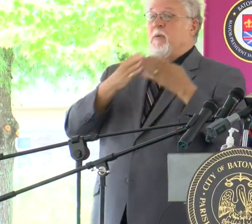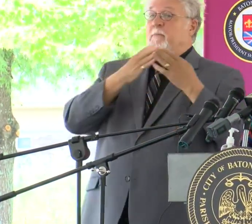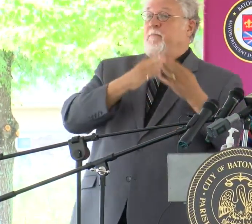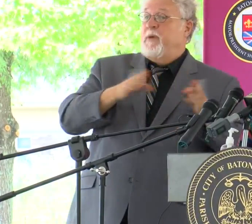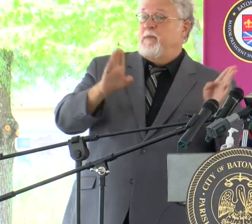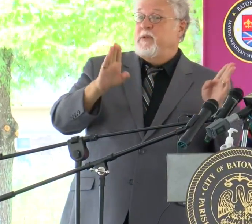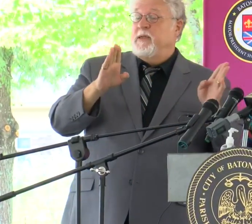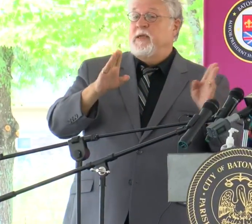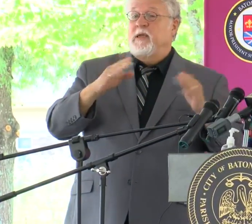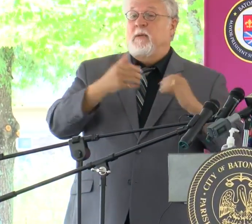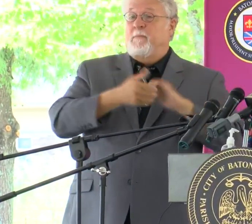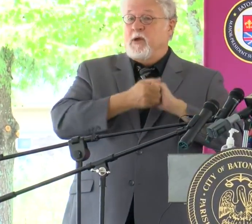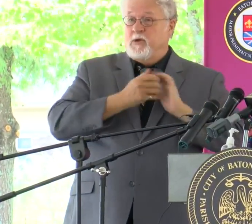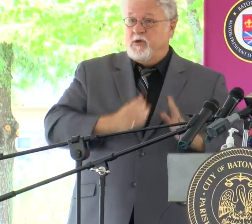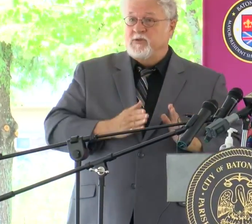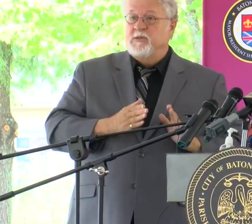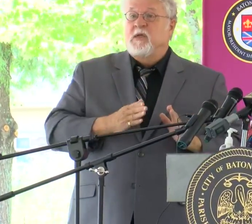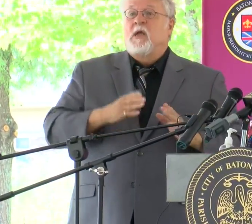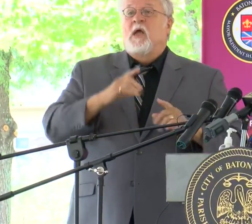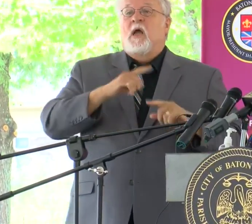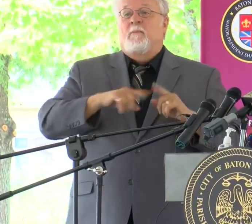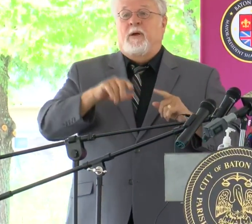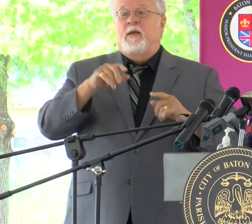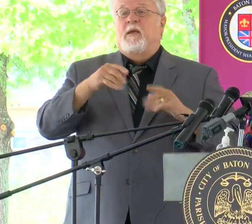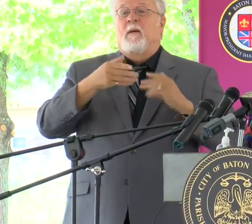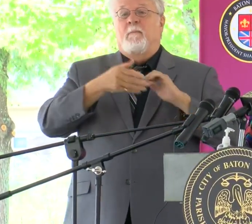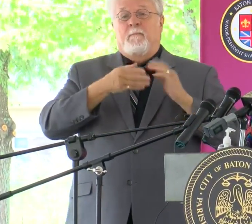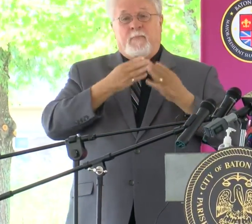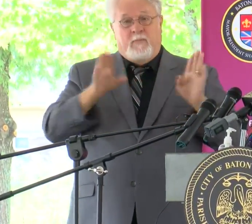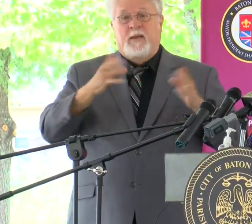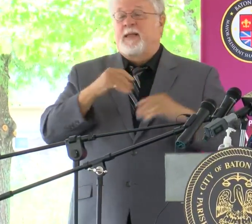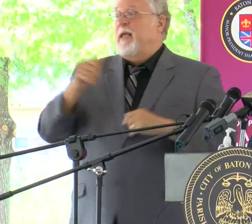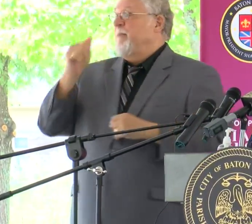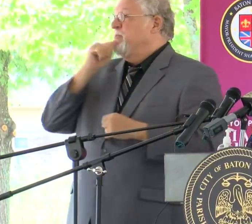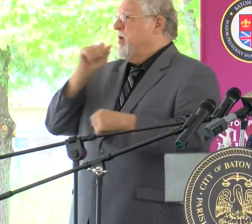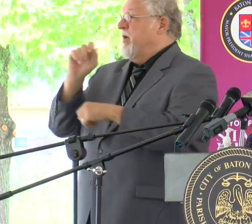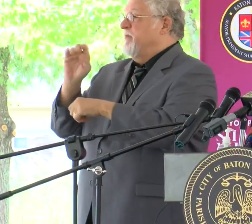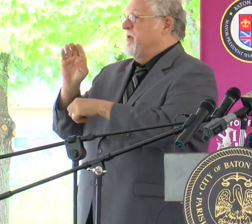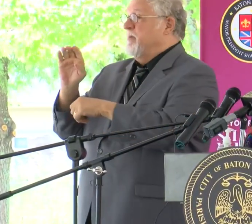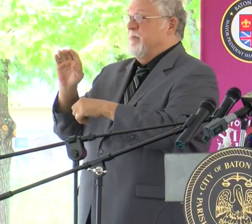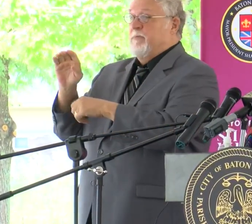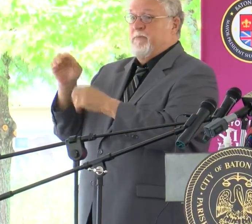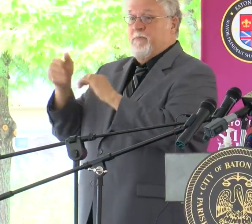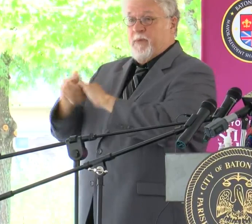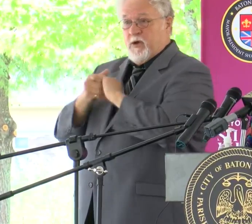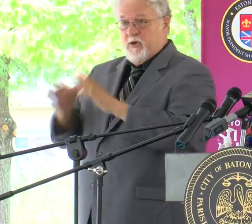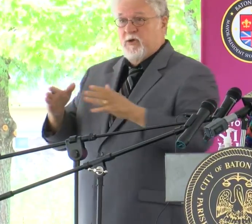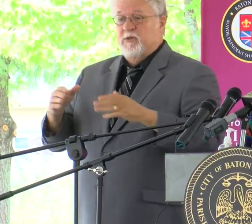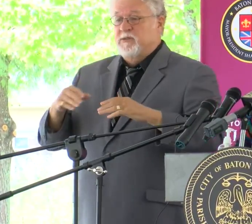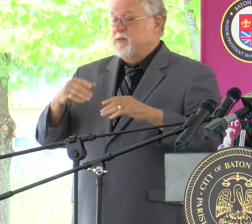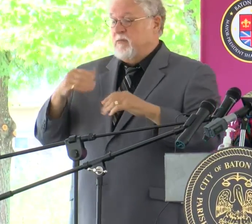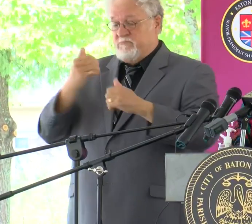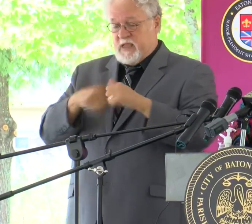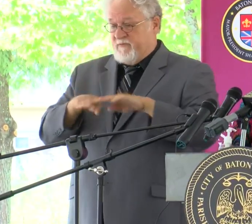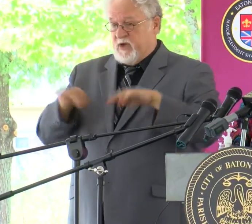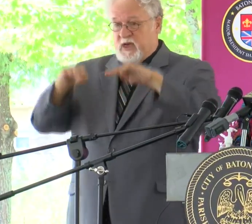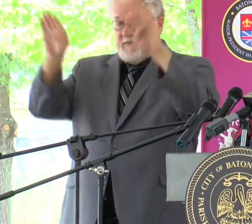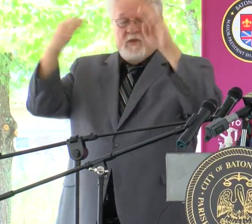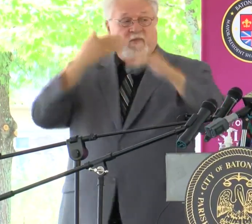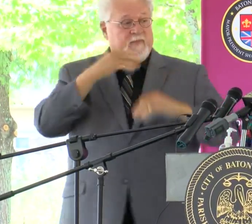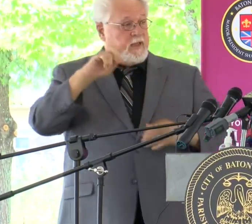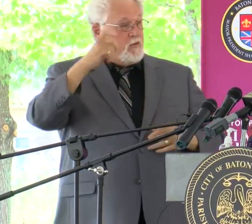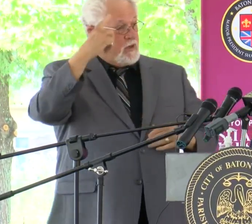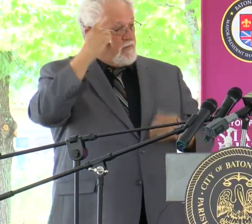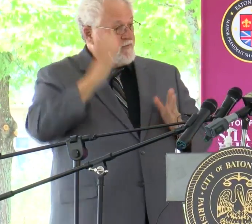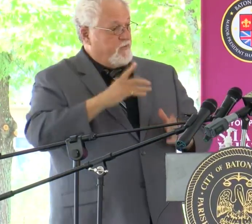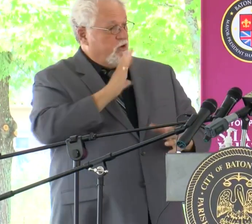partners, but the public and private partners at every level. And so thank you, Governor, for